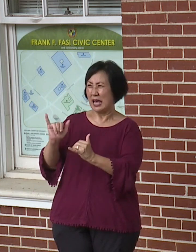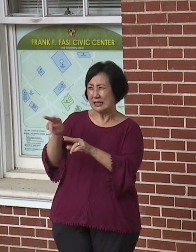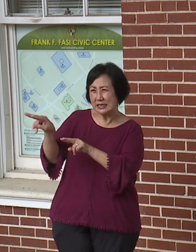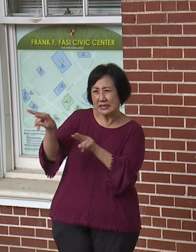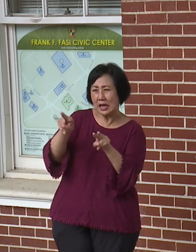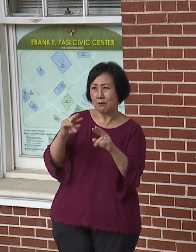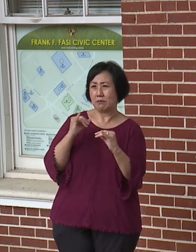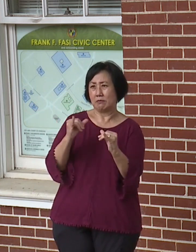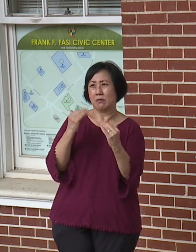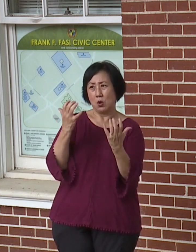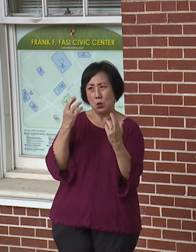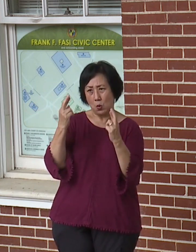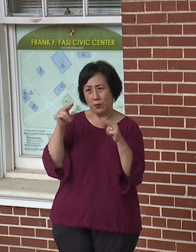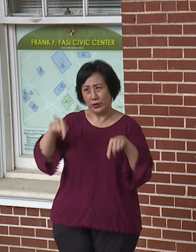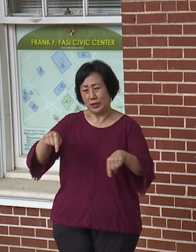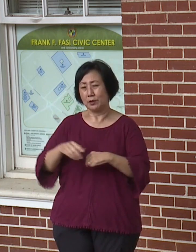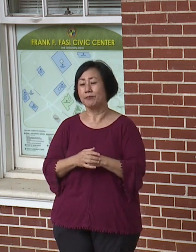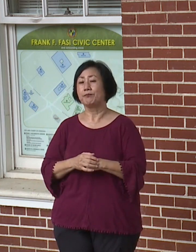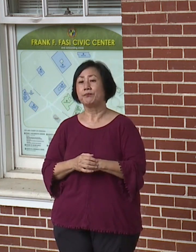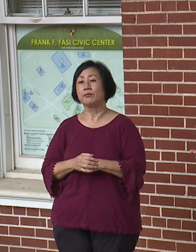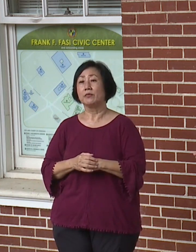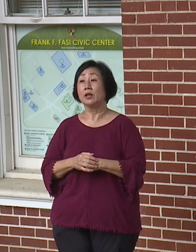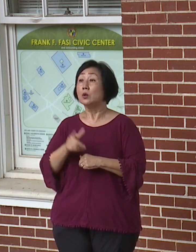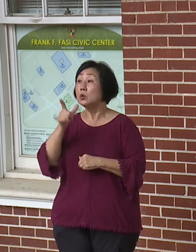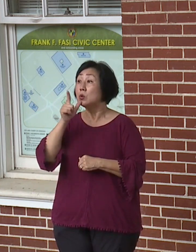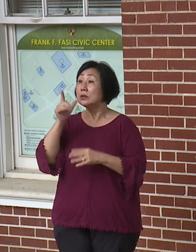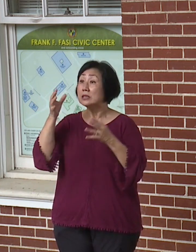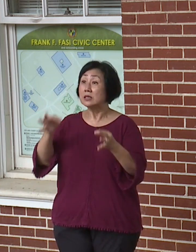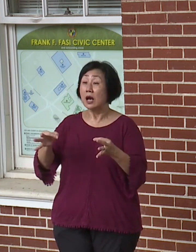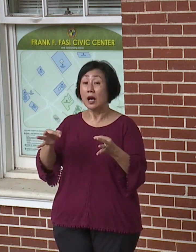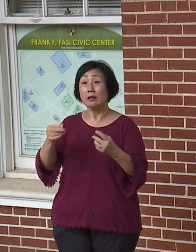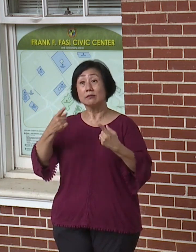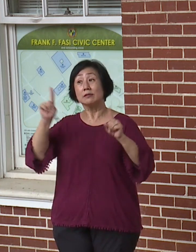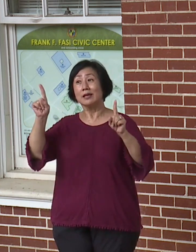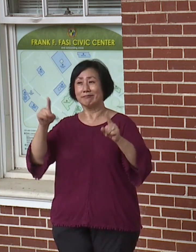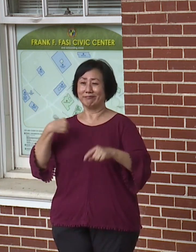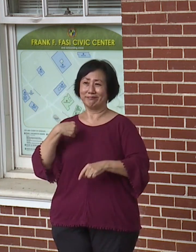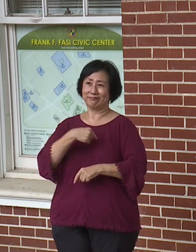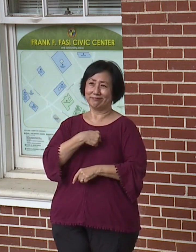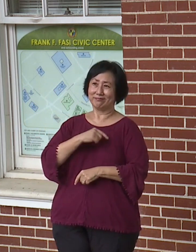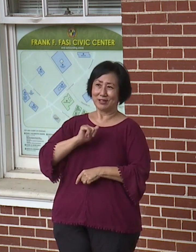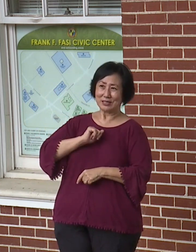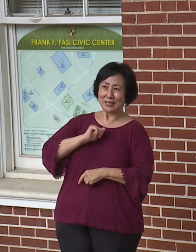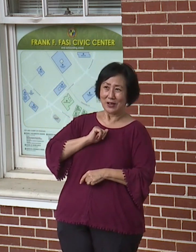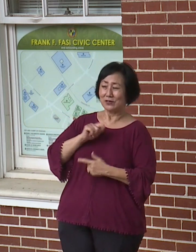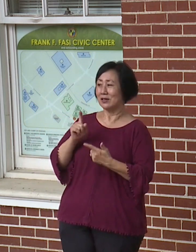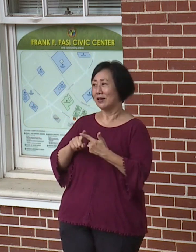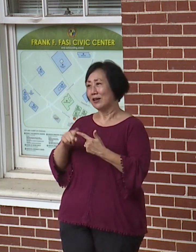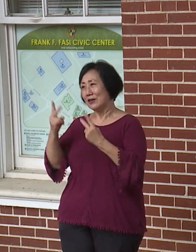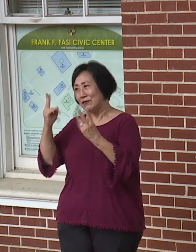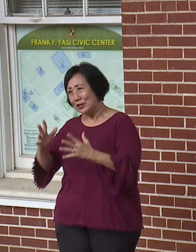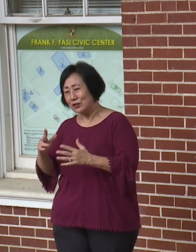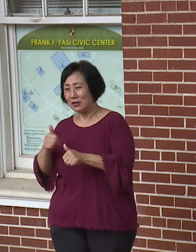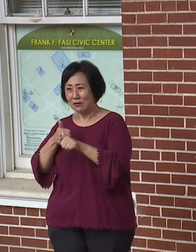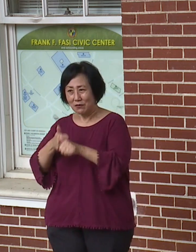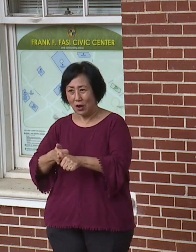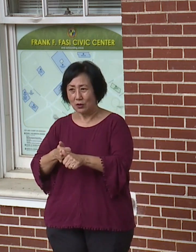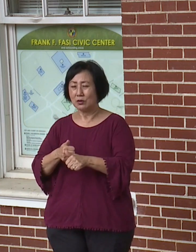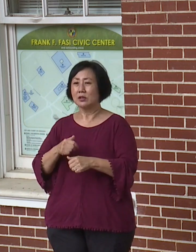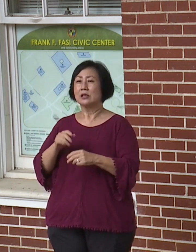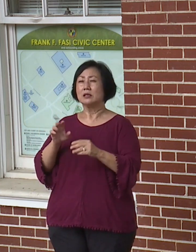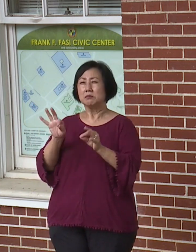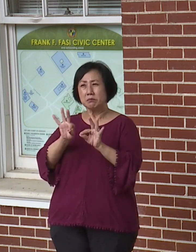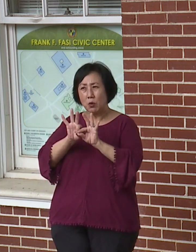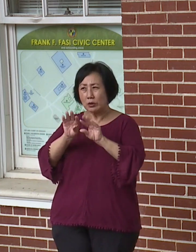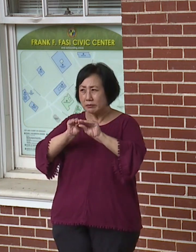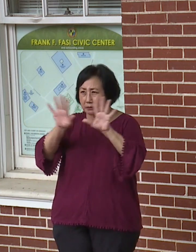and that hope and that result rests in our hands, in our visitors' hands. And we've got to make sure that everyone knows what those requirements are,